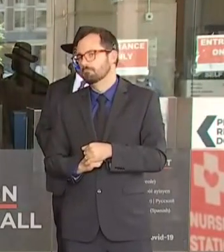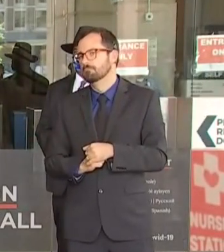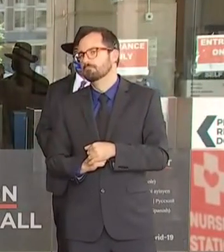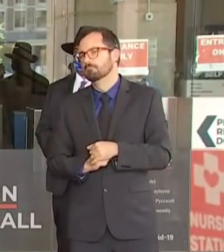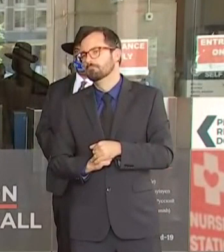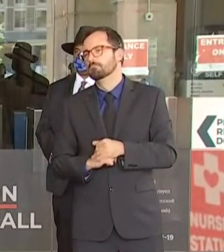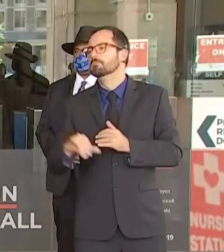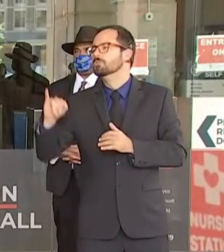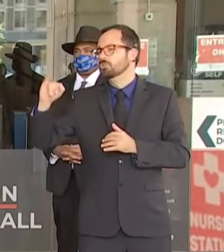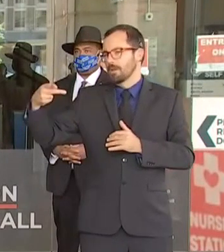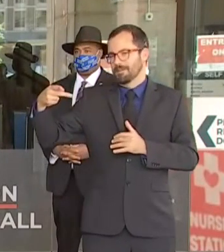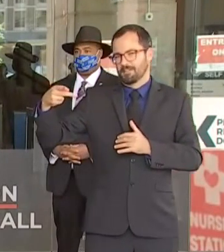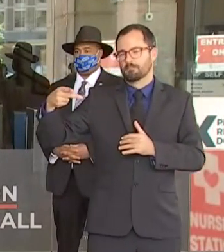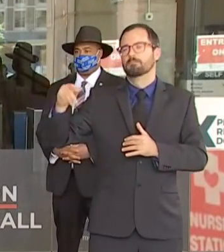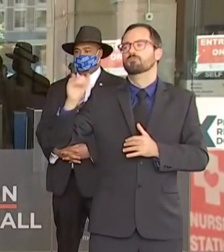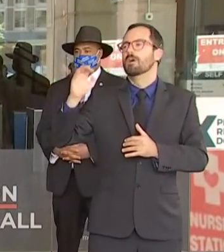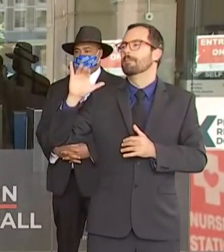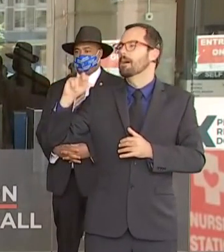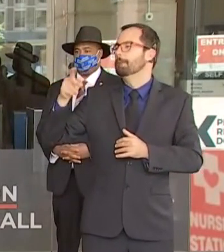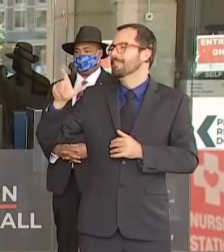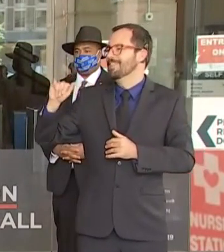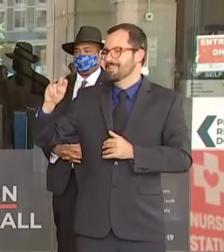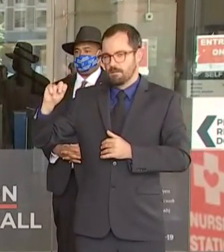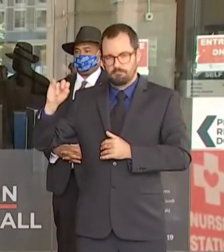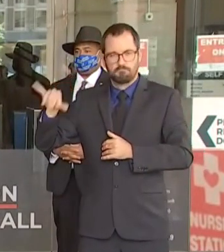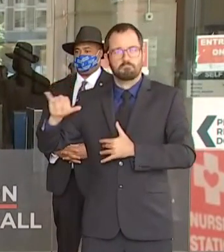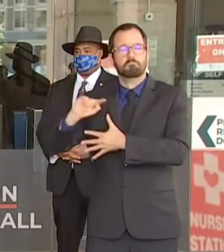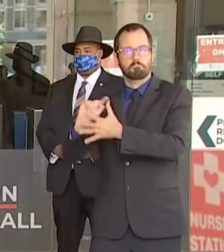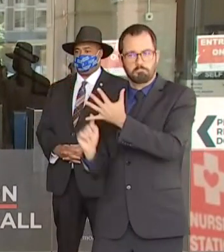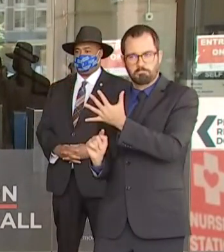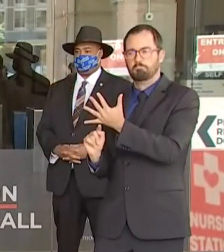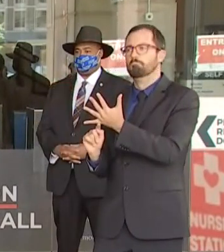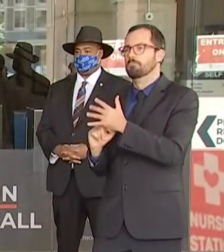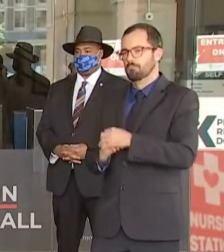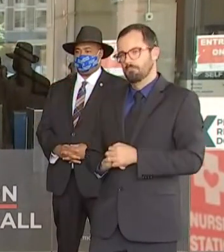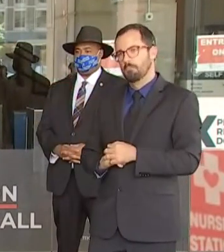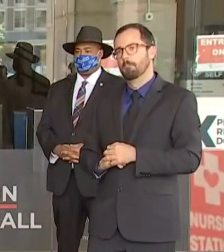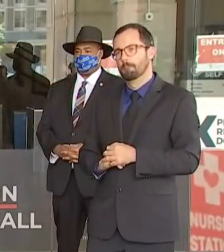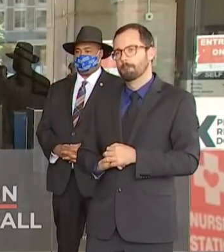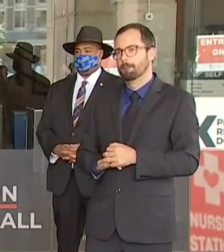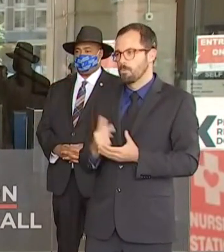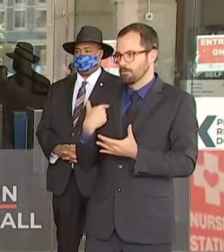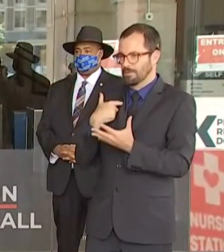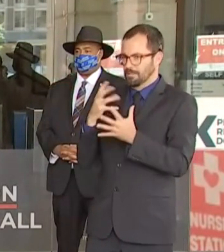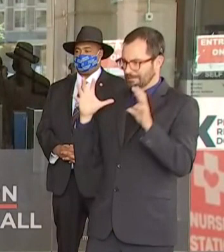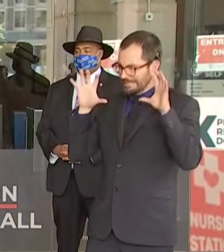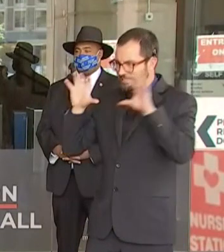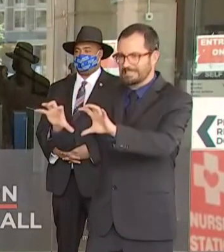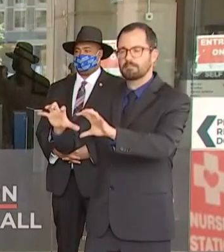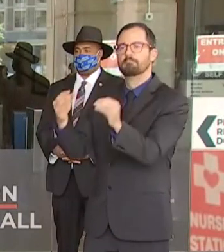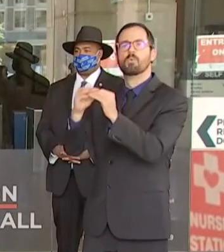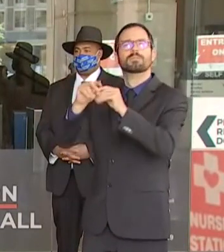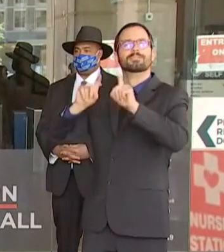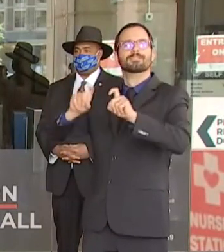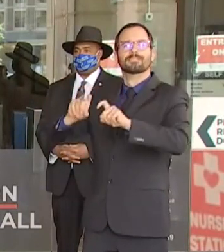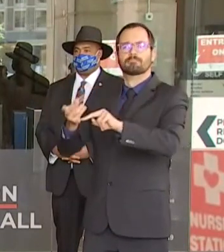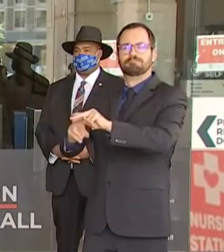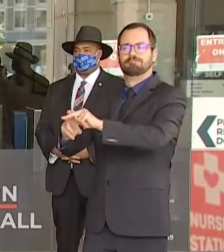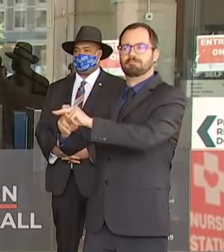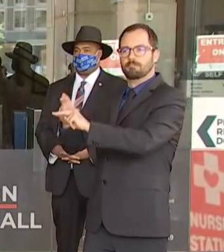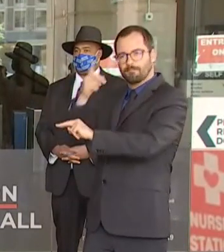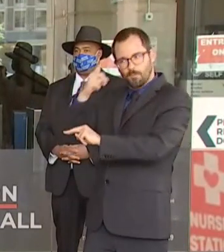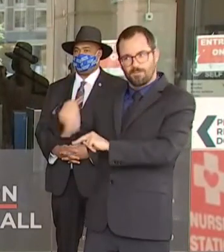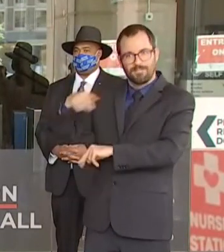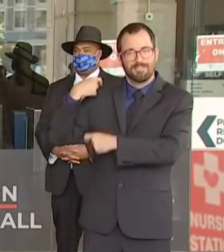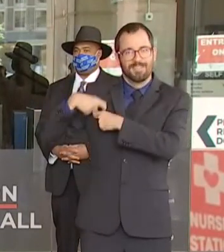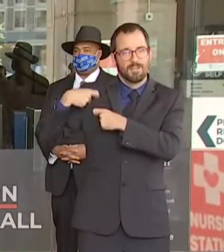Together they will expand the outreach and testing related to supports of the Boston Latinx communities. That means